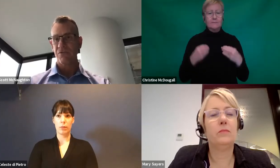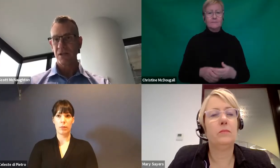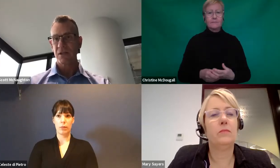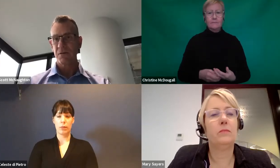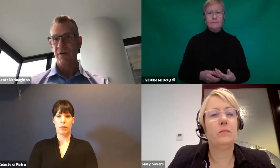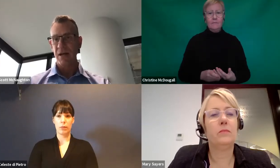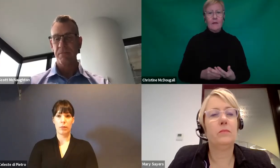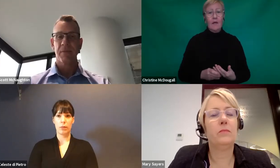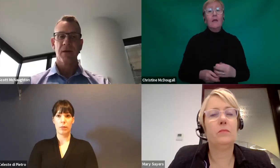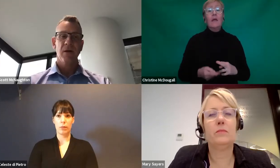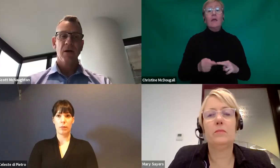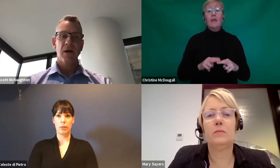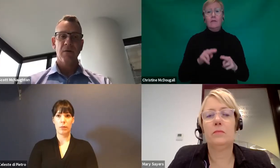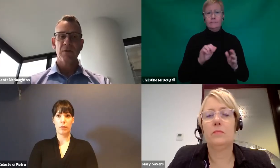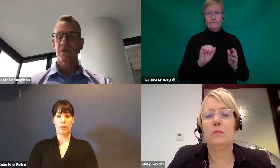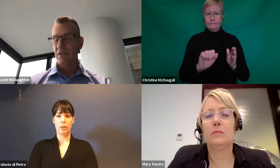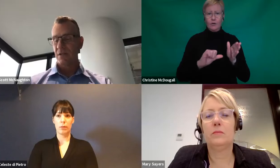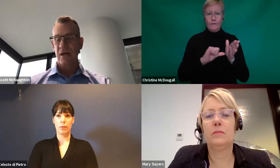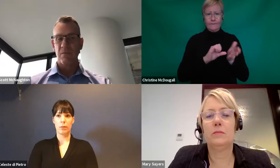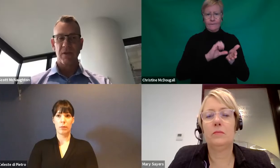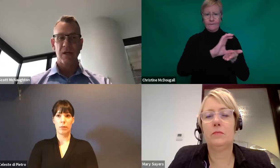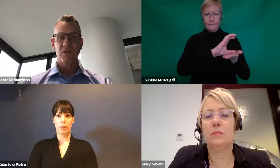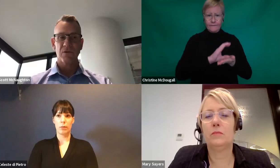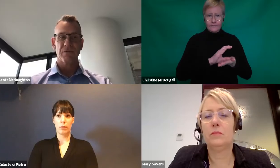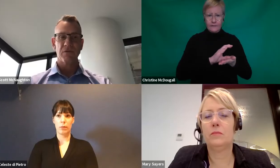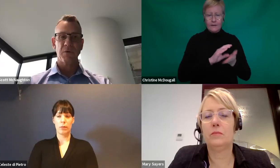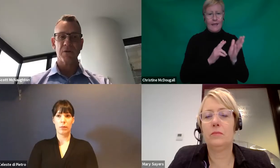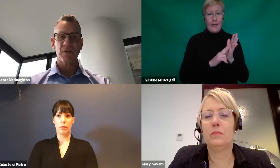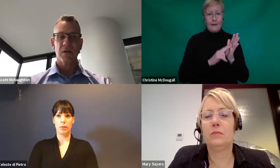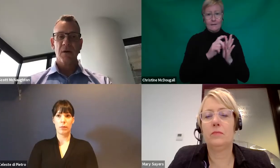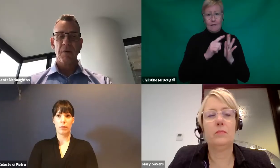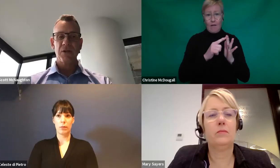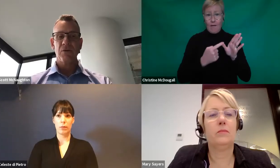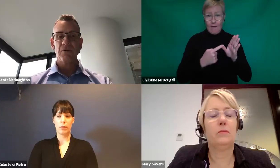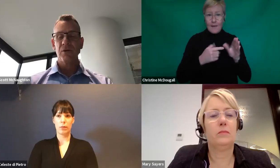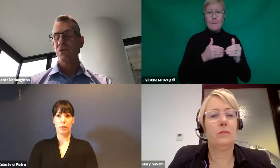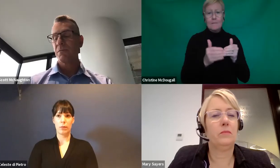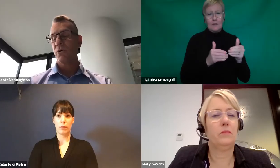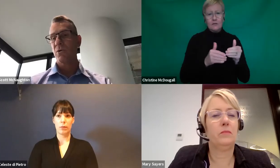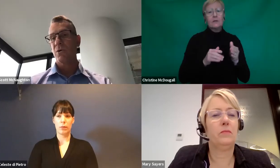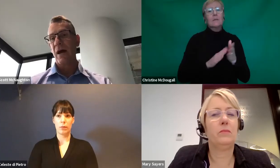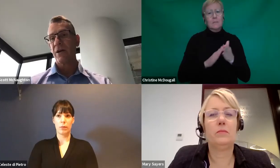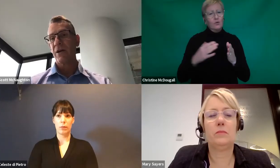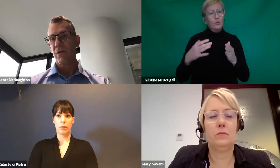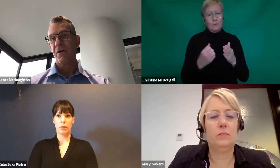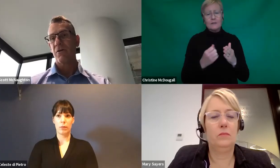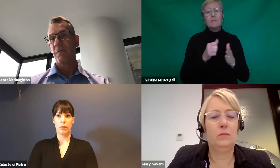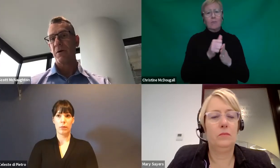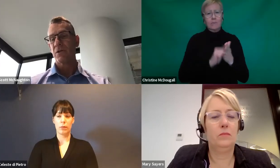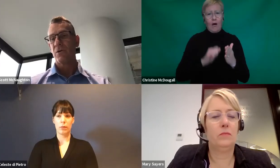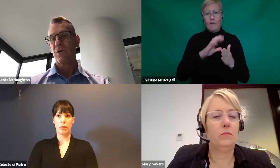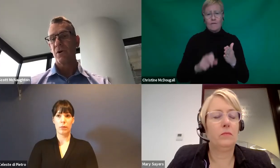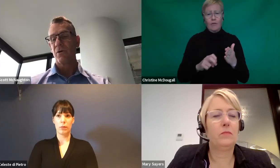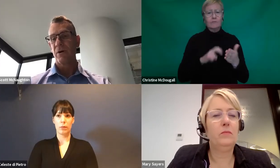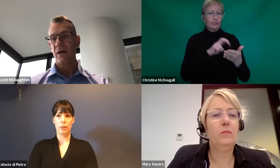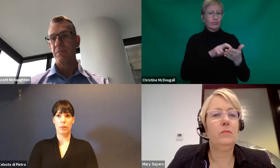NDIS registered provider, which is the same with any sorts of supports. But your support coordinator or your therapist